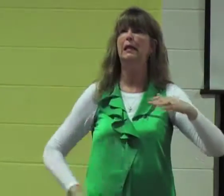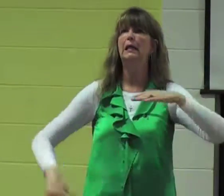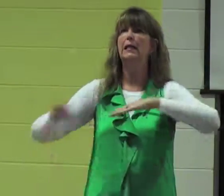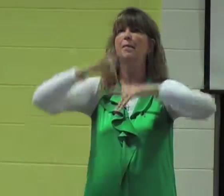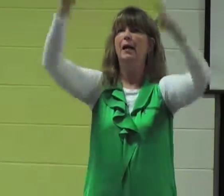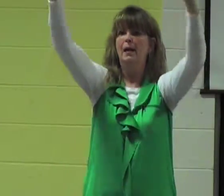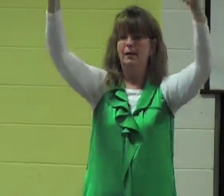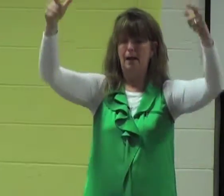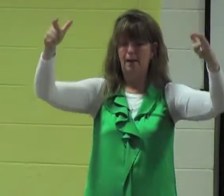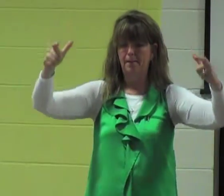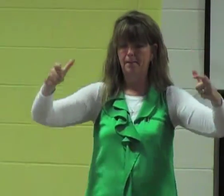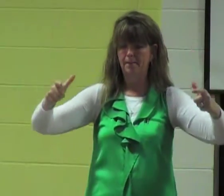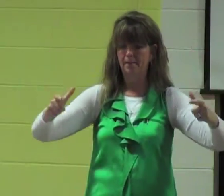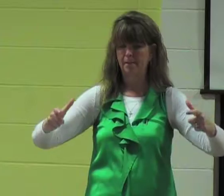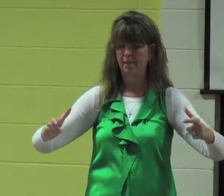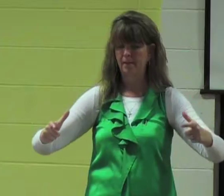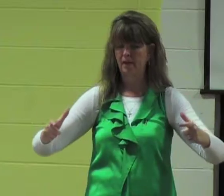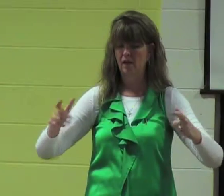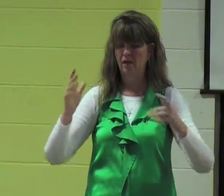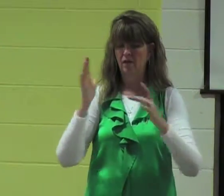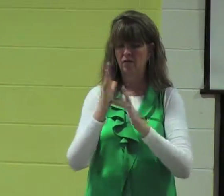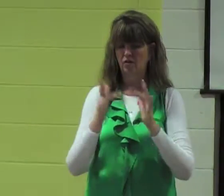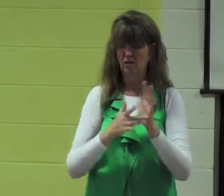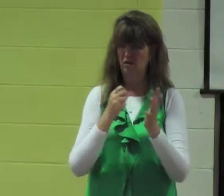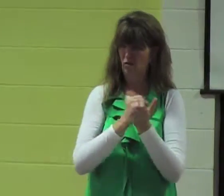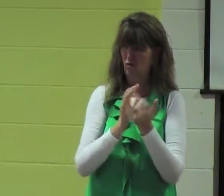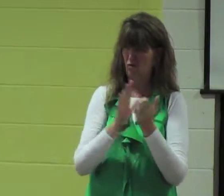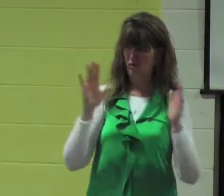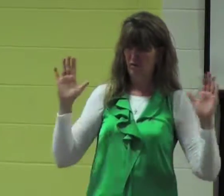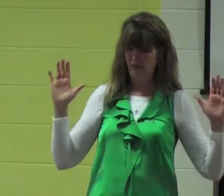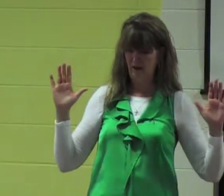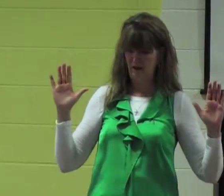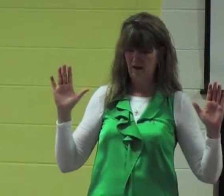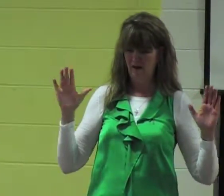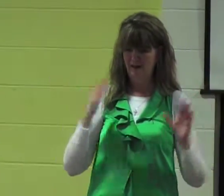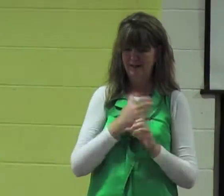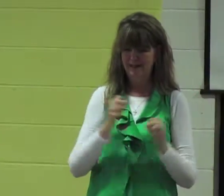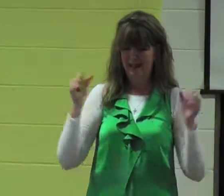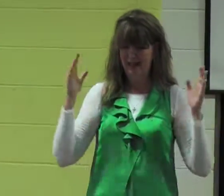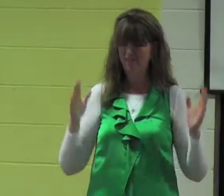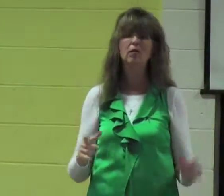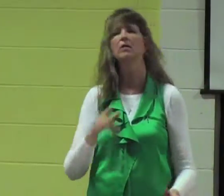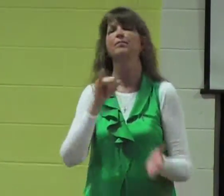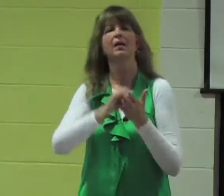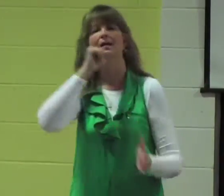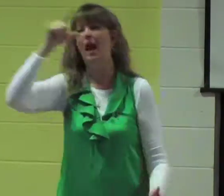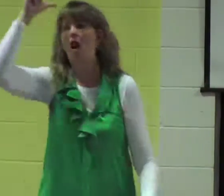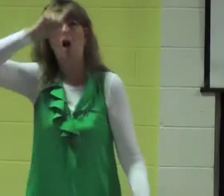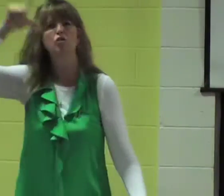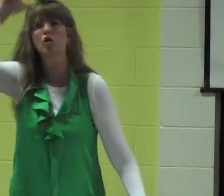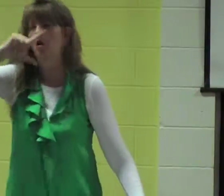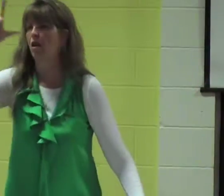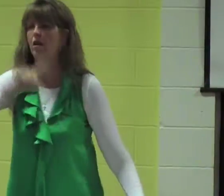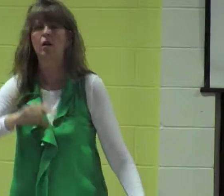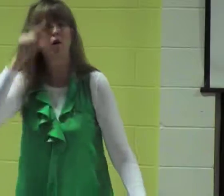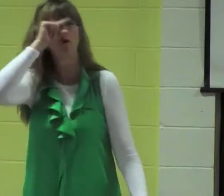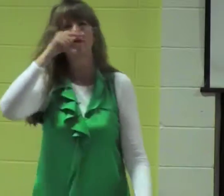poor grew up and spent three years speaking parables about the kingdom to